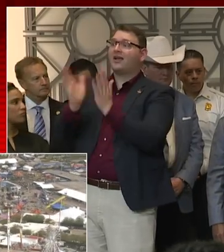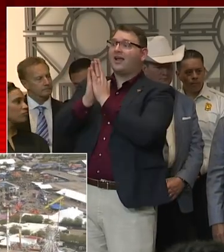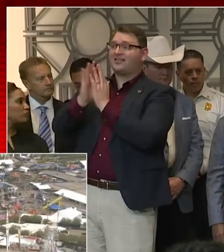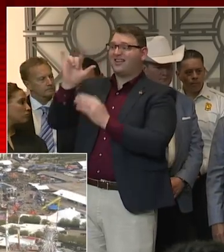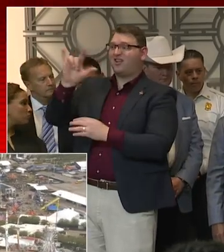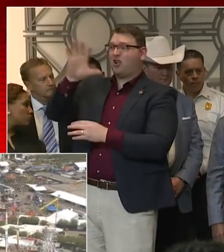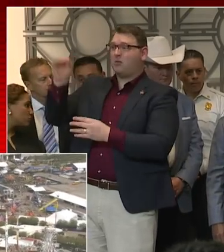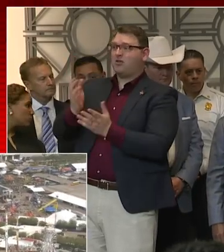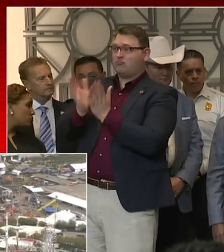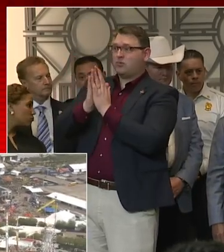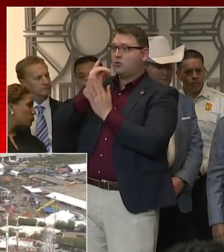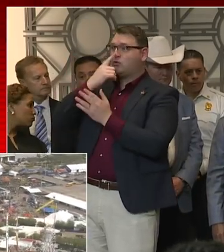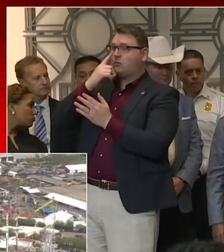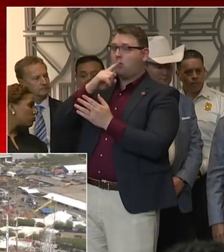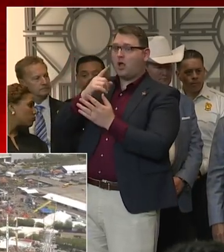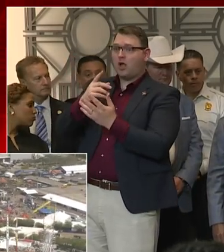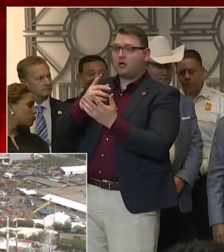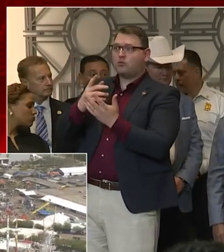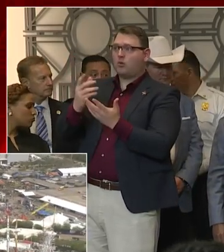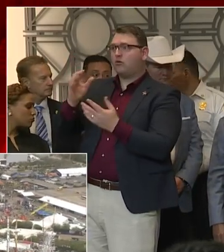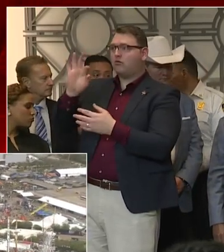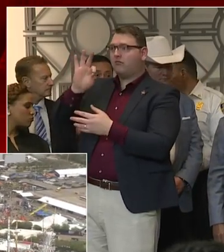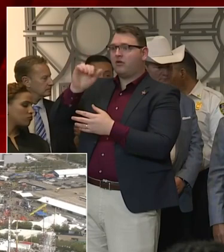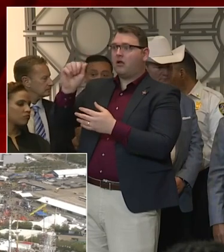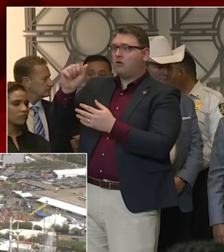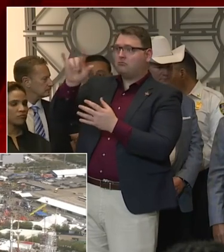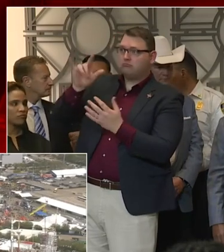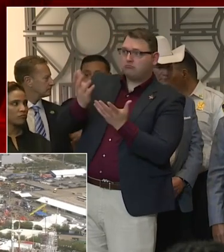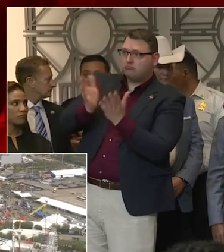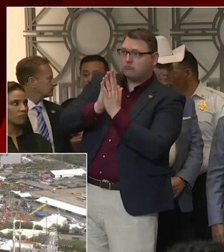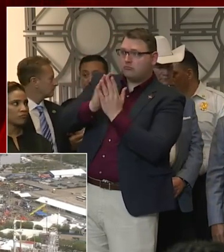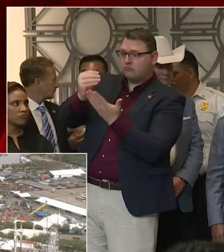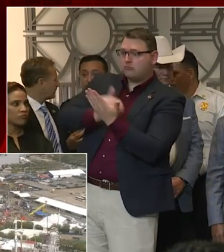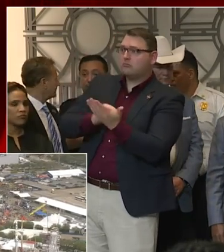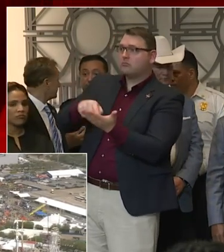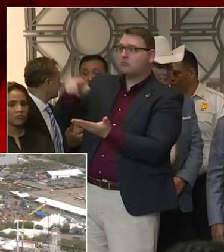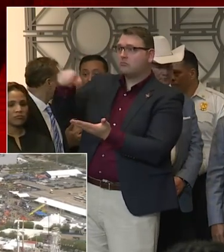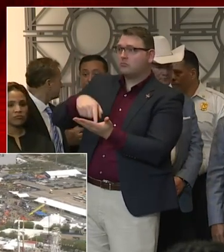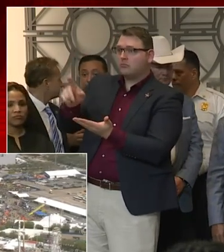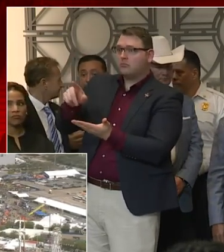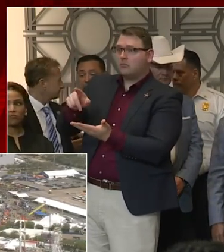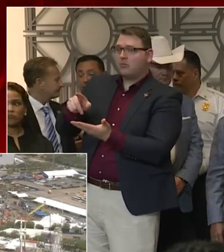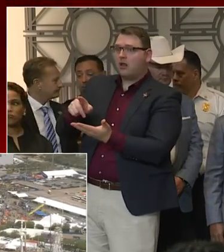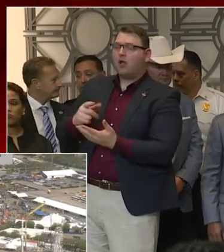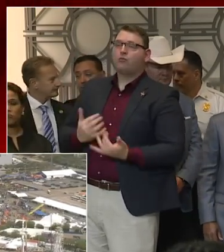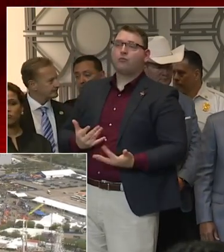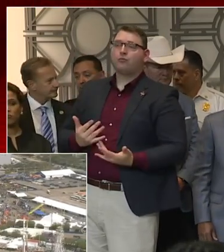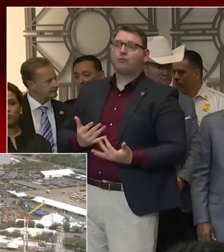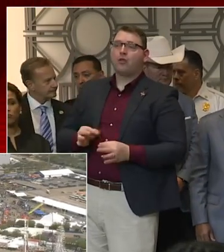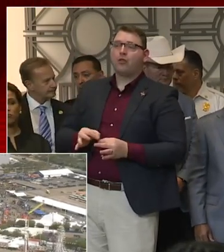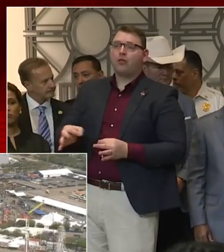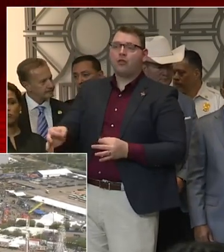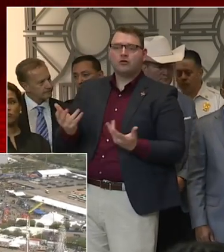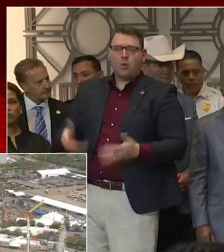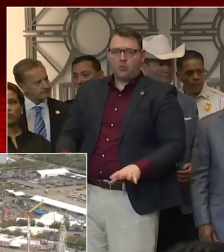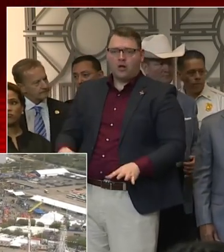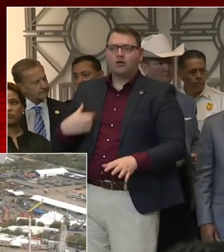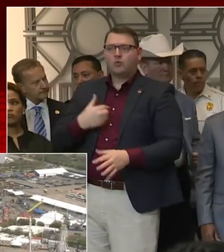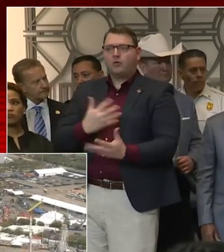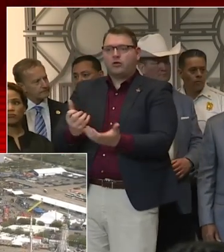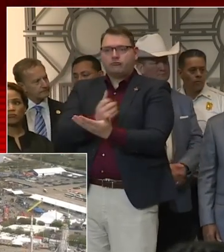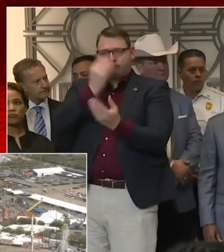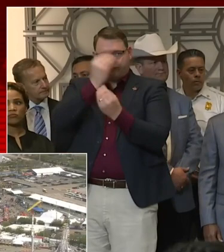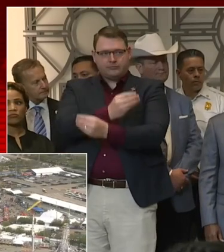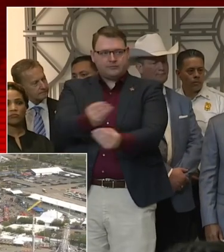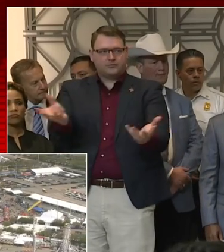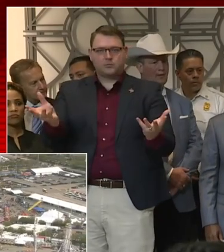want to wait to be able to inform the public. And I think that's the most important thing. Now, as far as you mentioned about other flights, it's absolutely what the judge